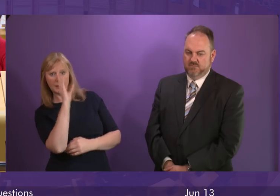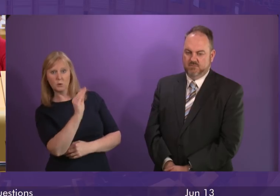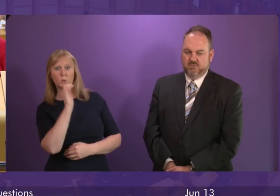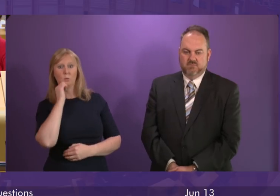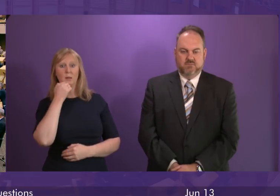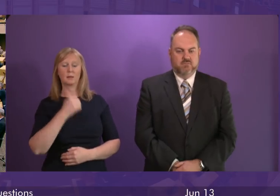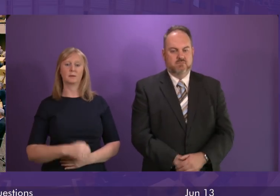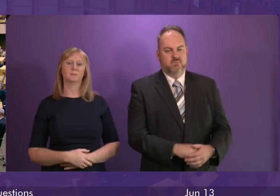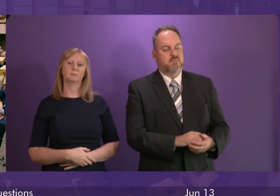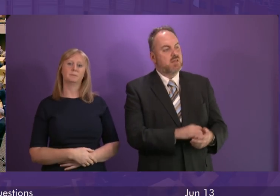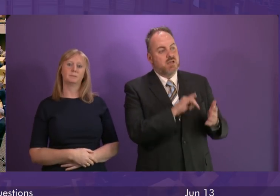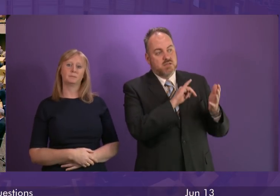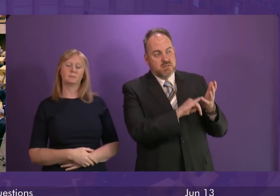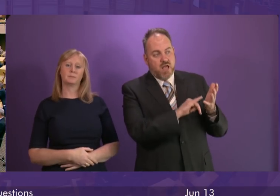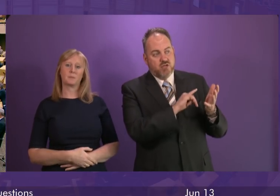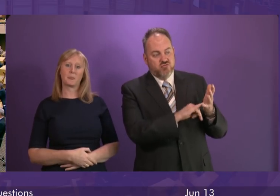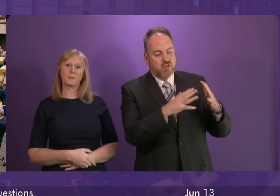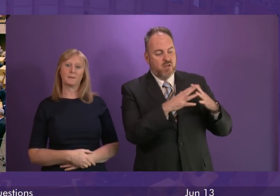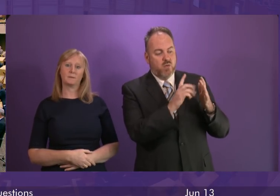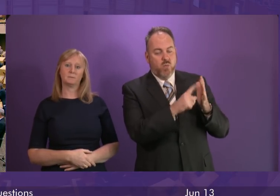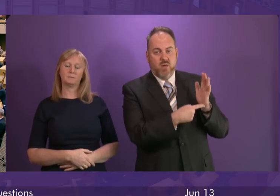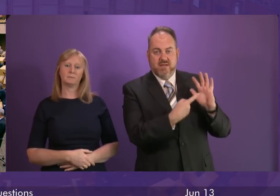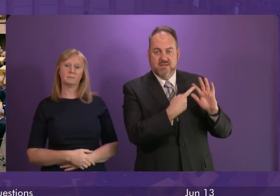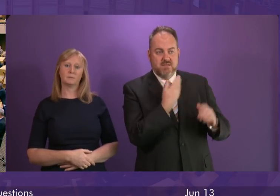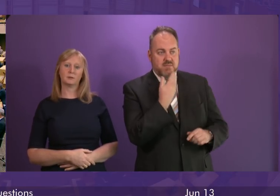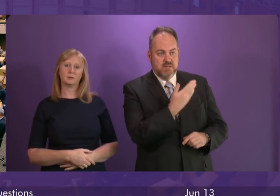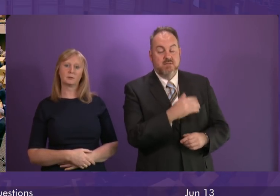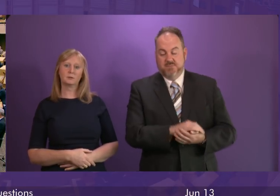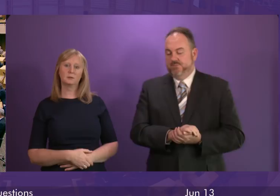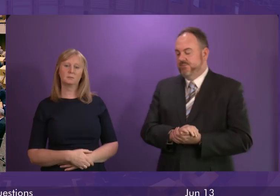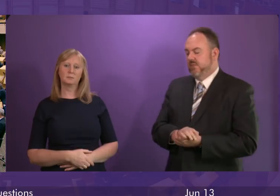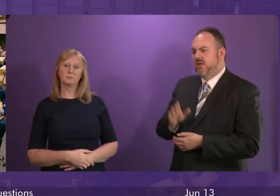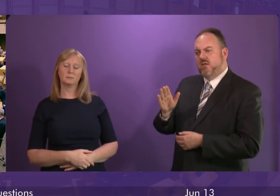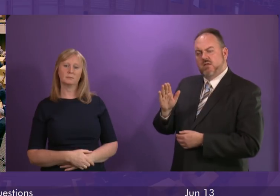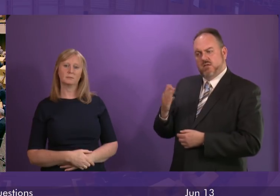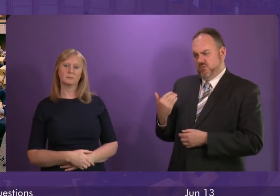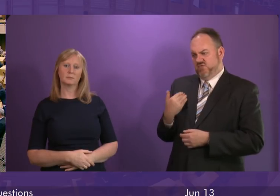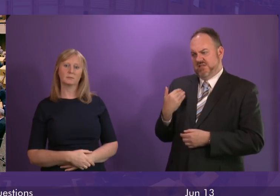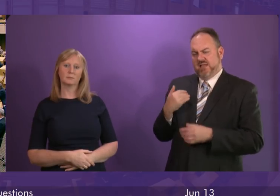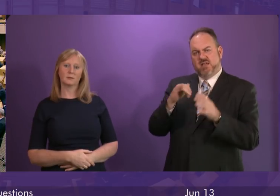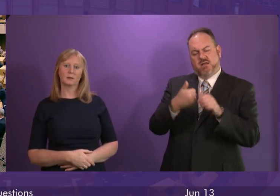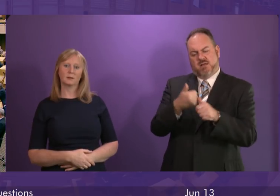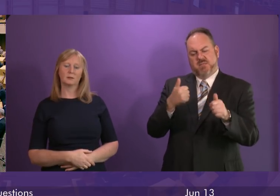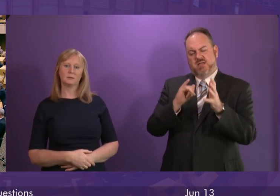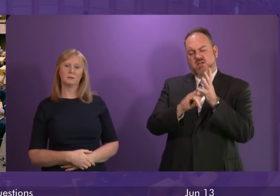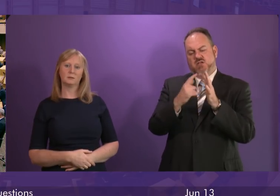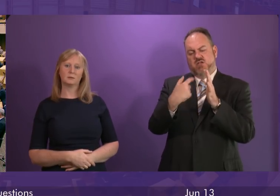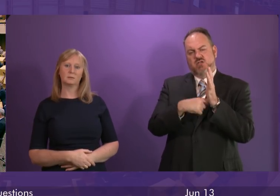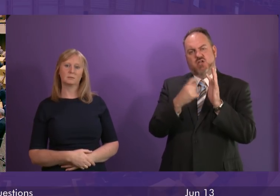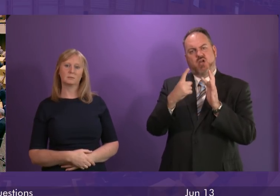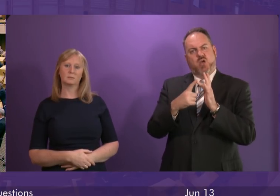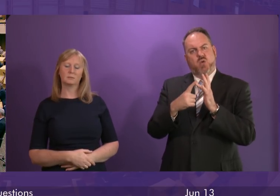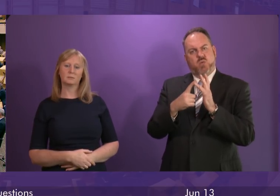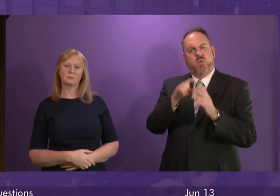Sandra White to be followed by Ian Gray. Thank you, Poseidon Officer. The First Minister will be aware of the announcement that Serco are planning to resume their lock change